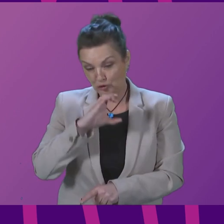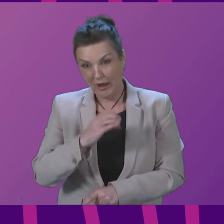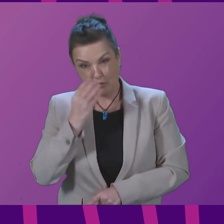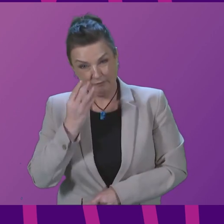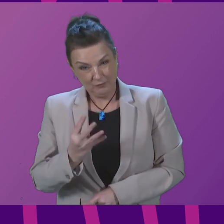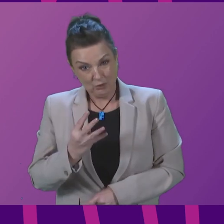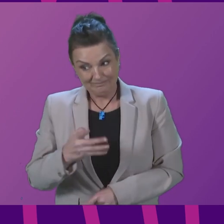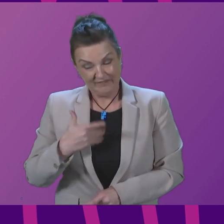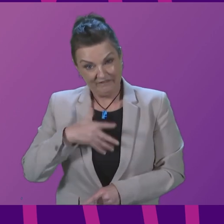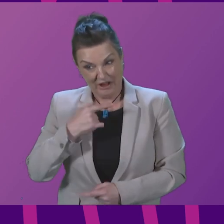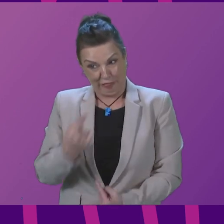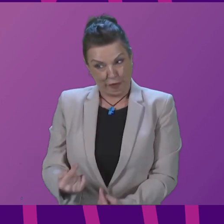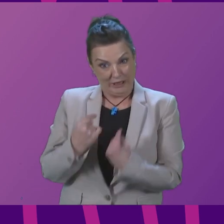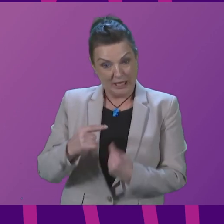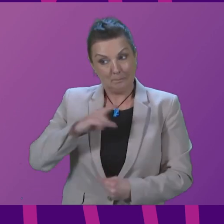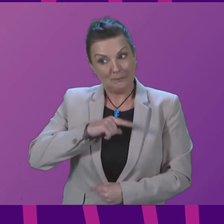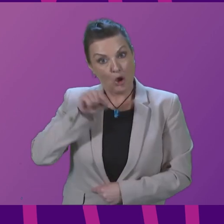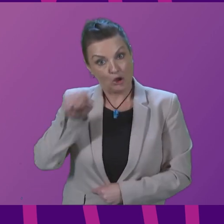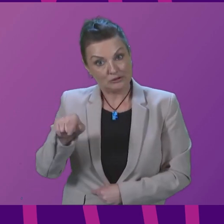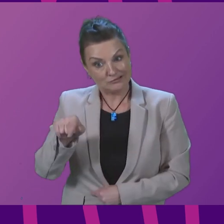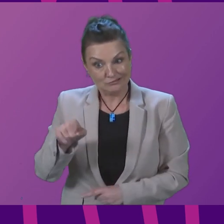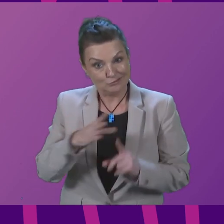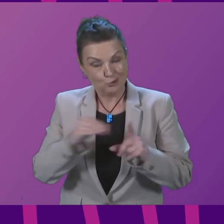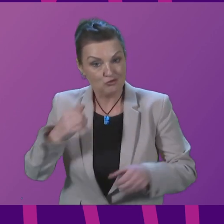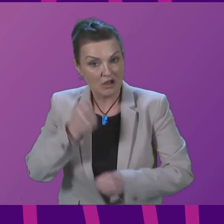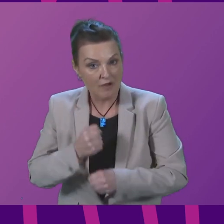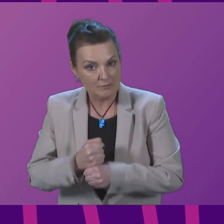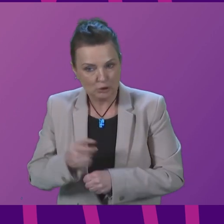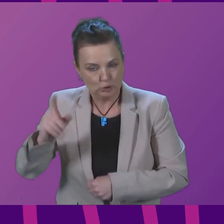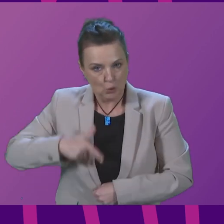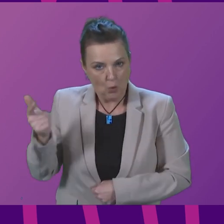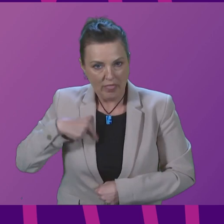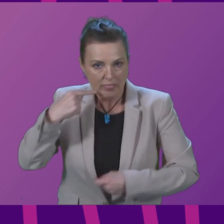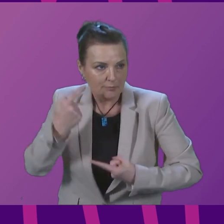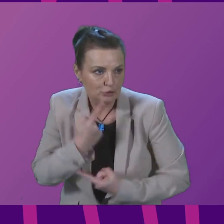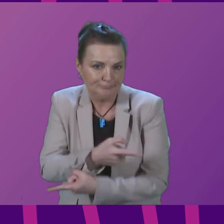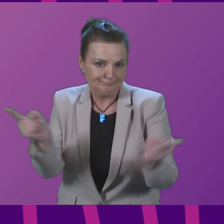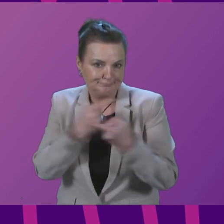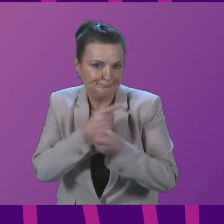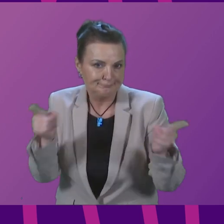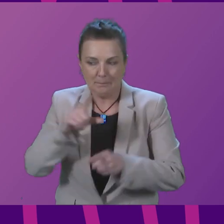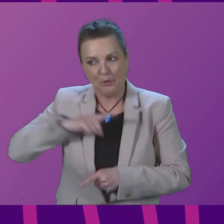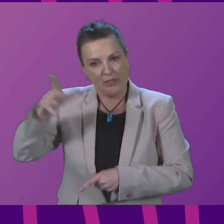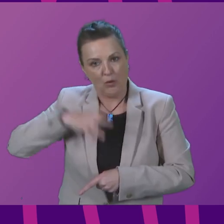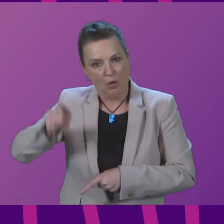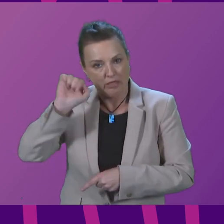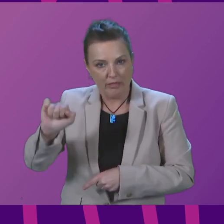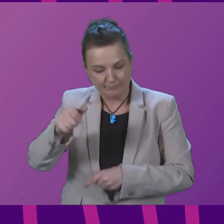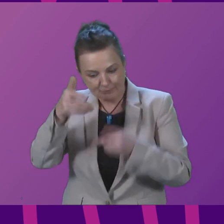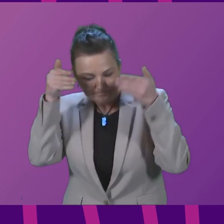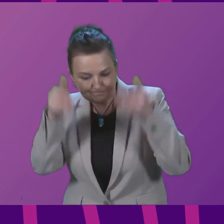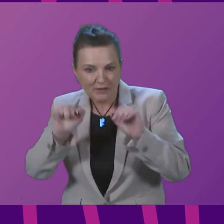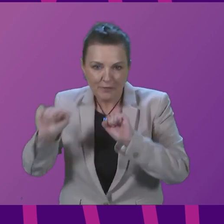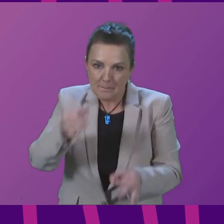to be doing all it can to undermine the principles of public service broadcasting for its own narrow political interest?